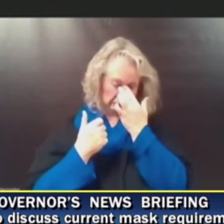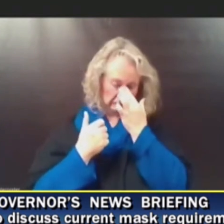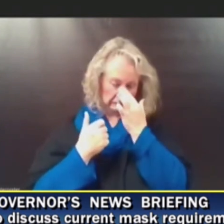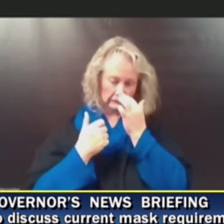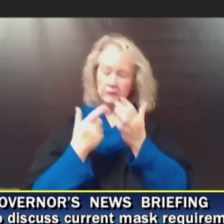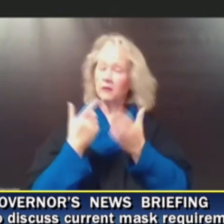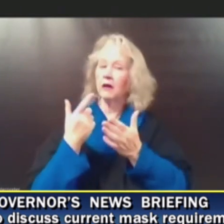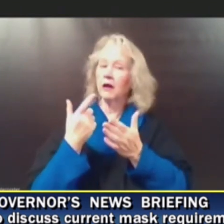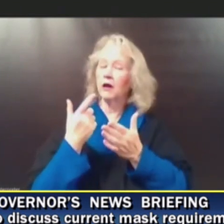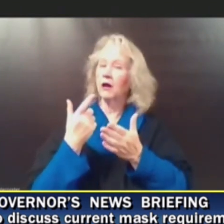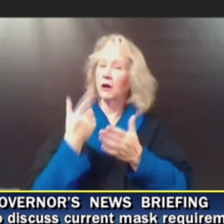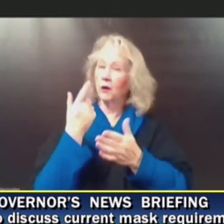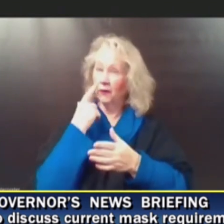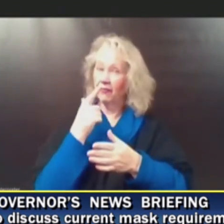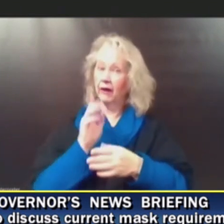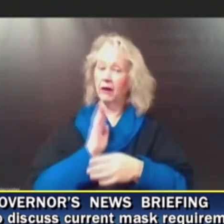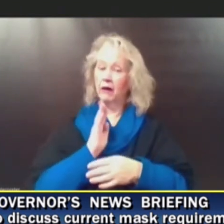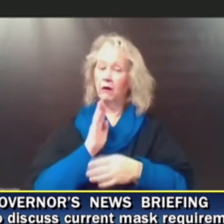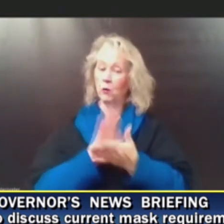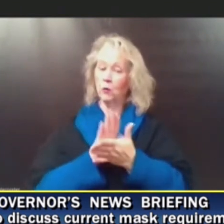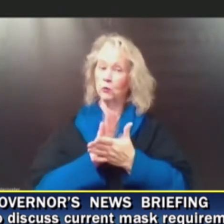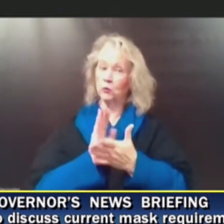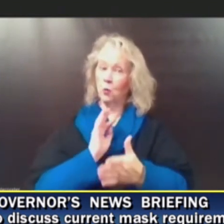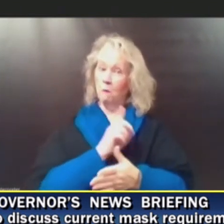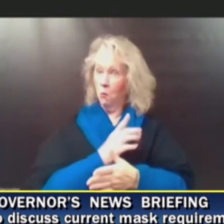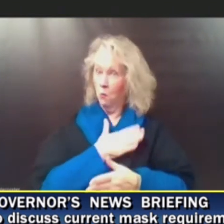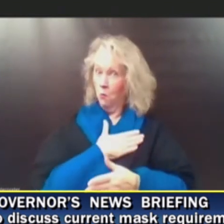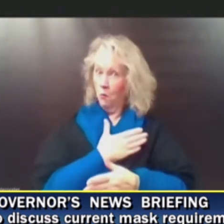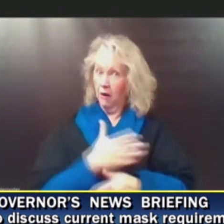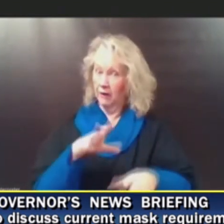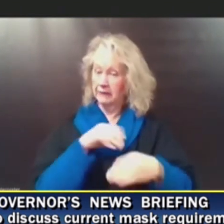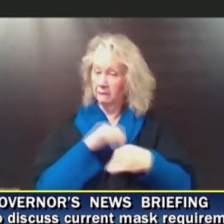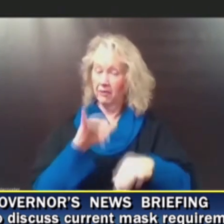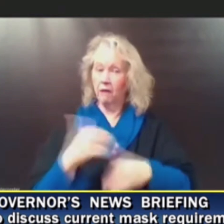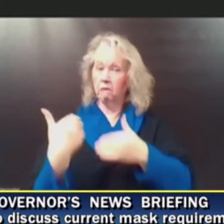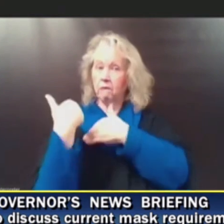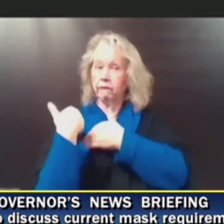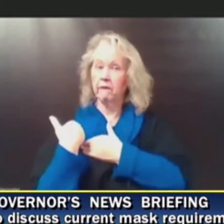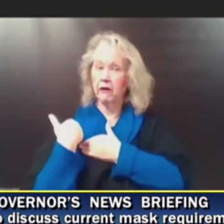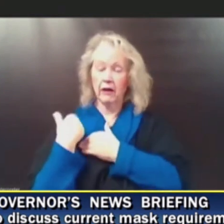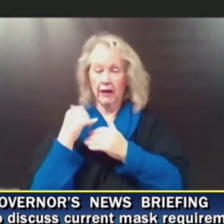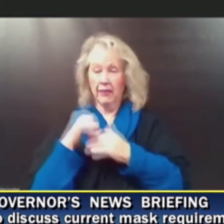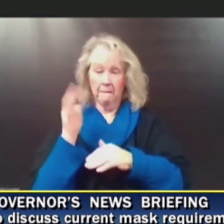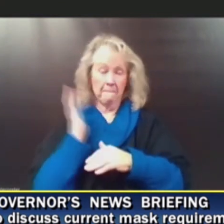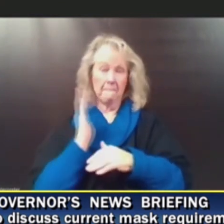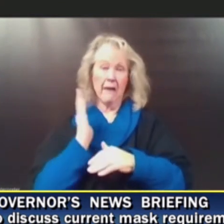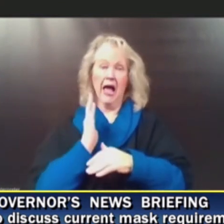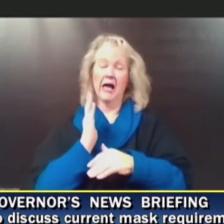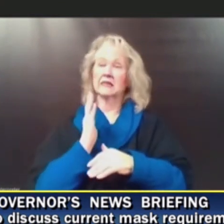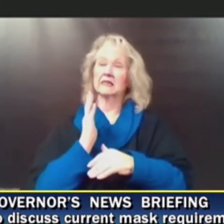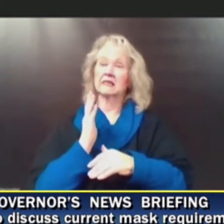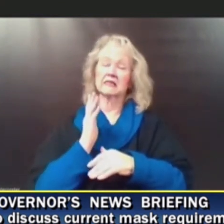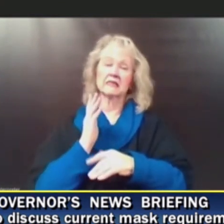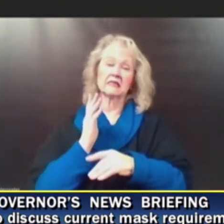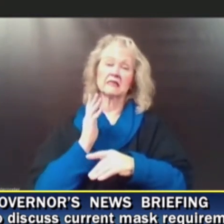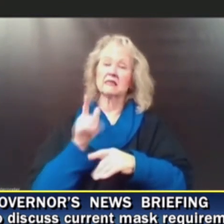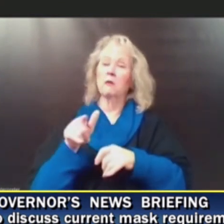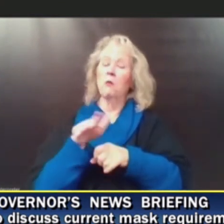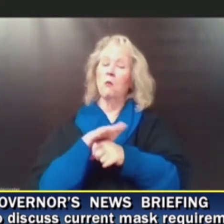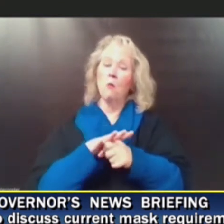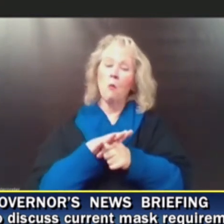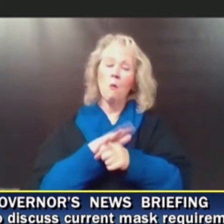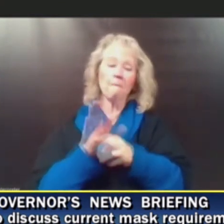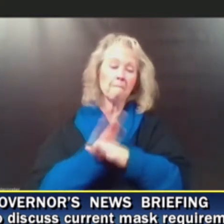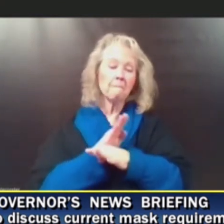do you think school boards are willing to take on this responsibility? Part of the issue that we heard in the past was, you know, perhaps local business